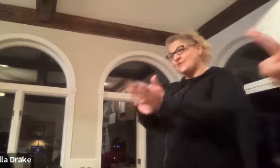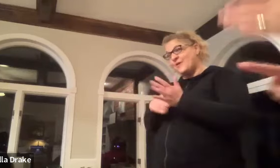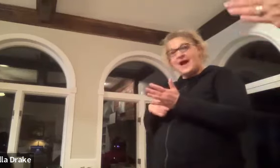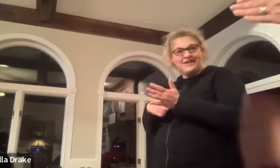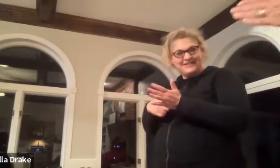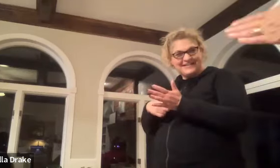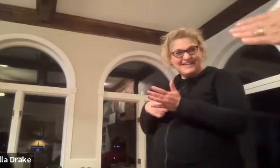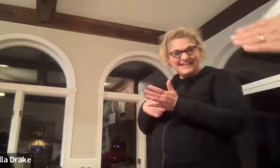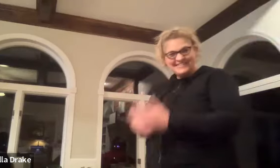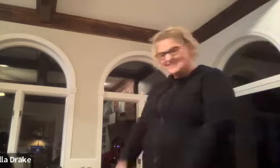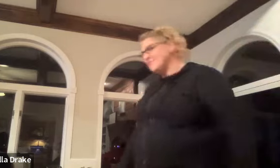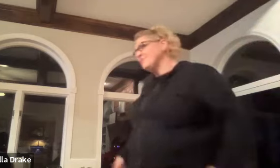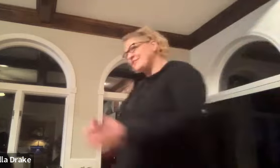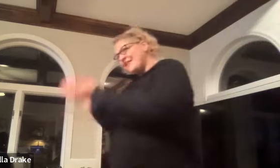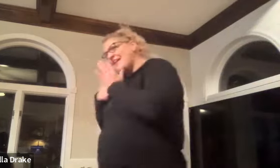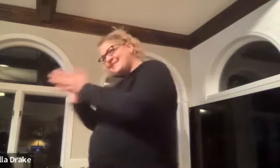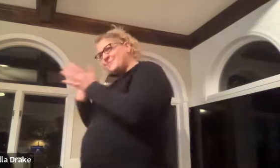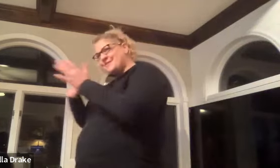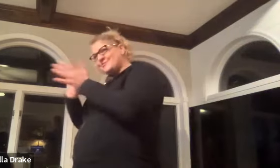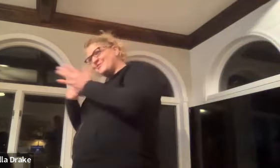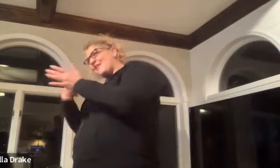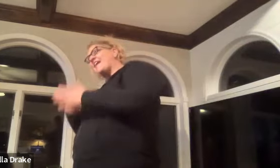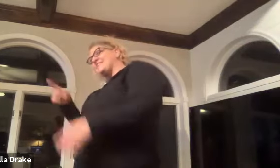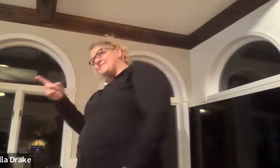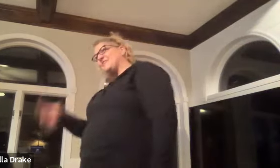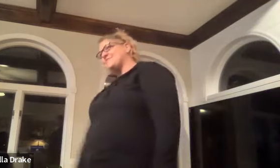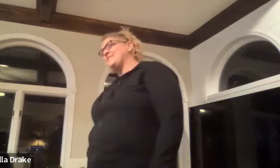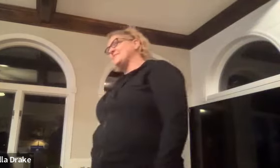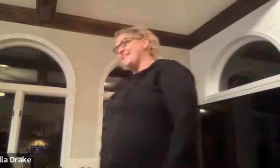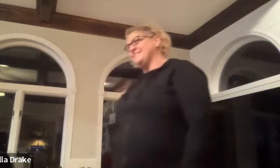required rash that interpreter is required to voice what you said